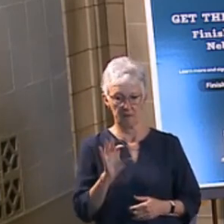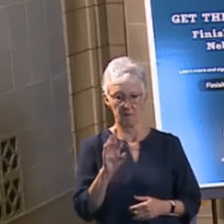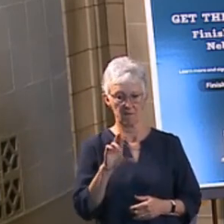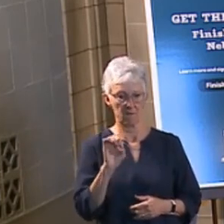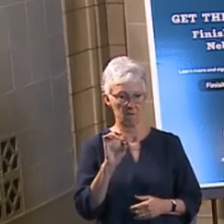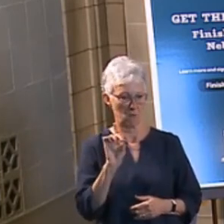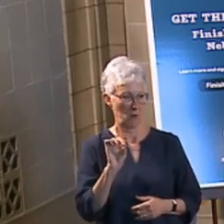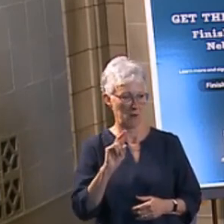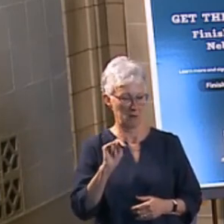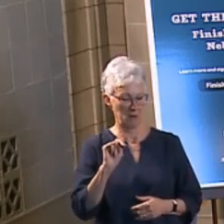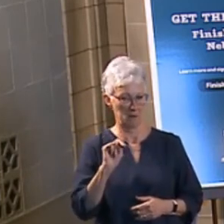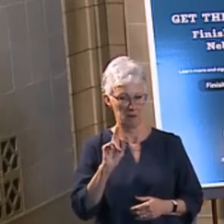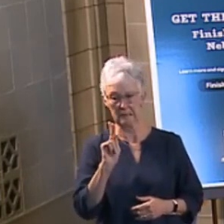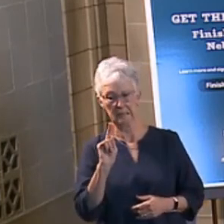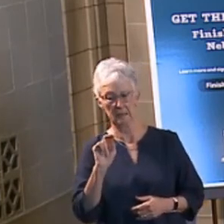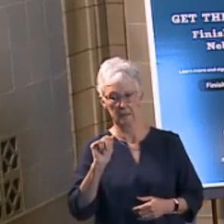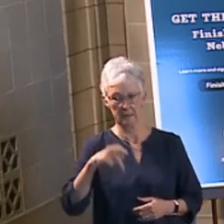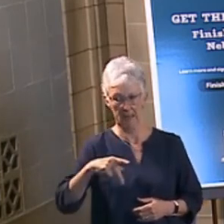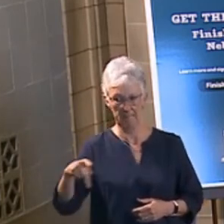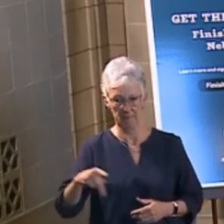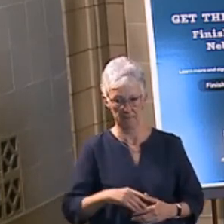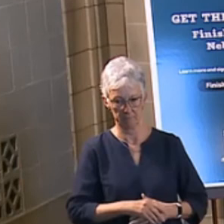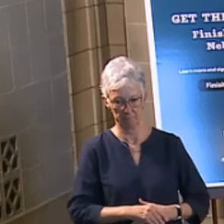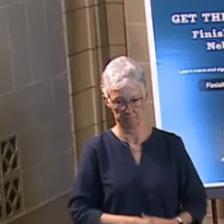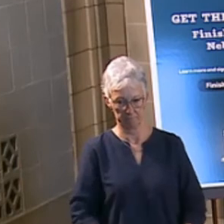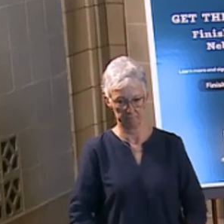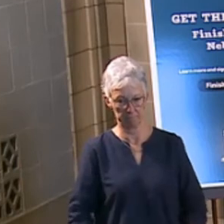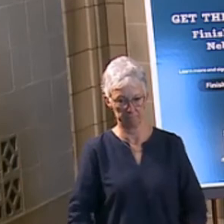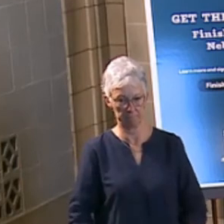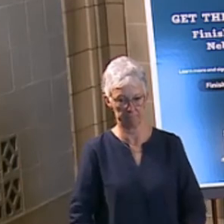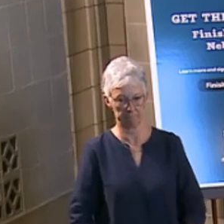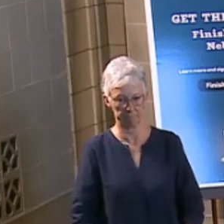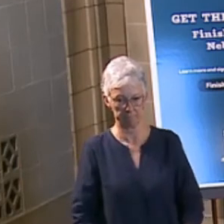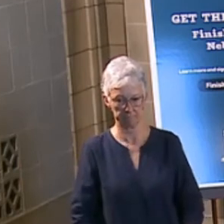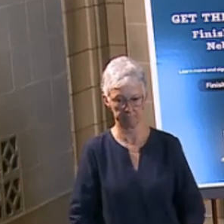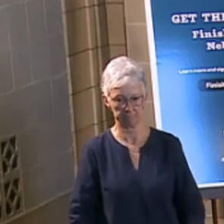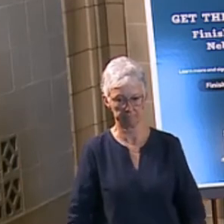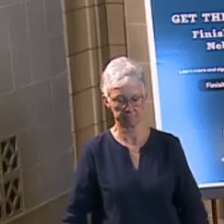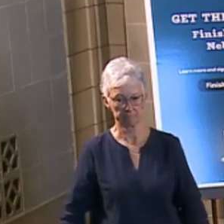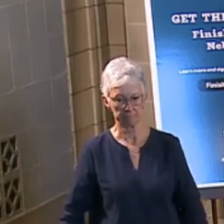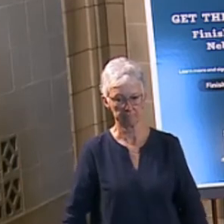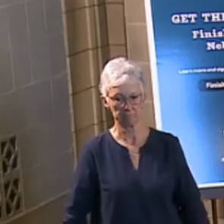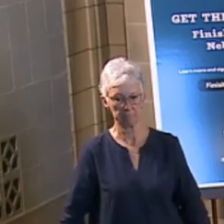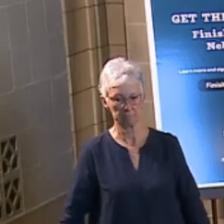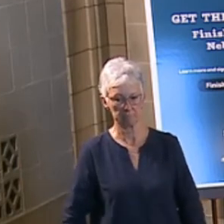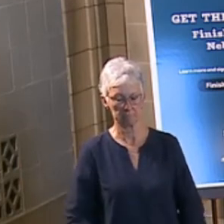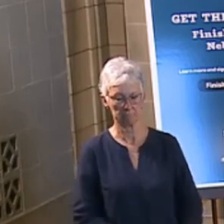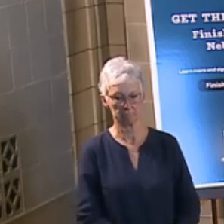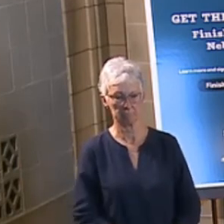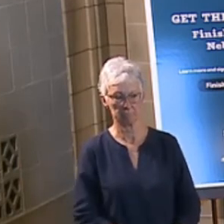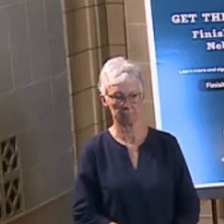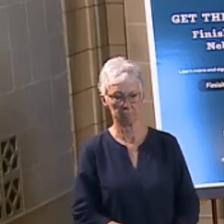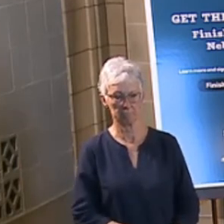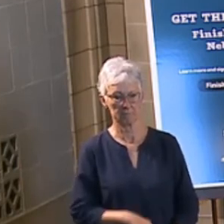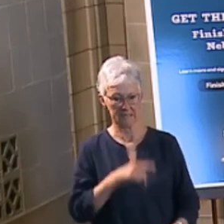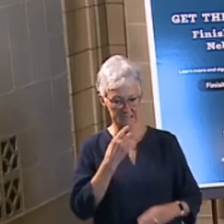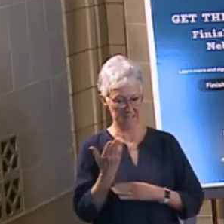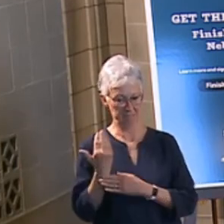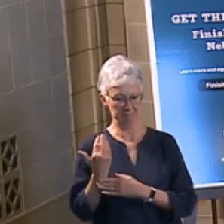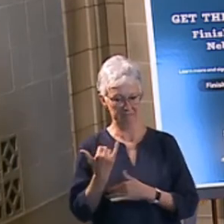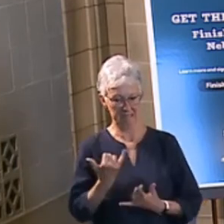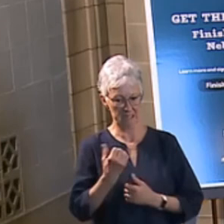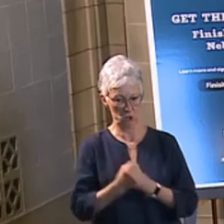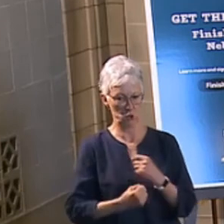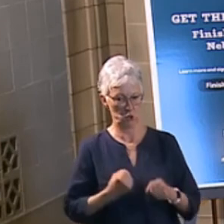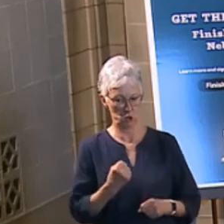in arguing for your 3% property tax limit, you made the argument that if the state doesn't